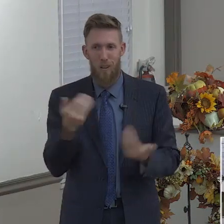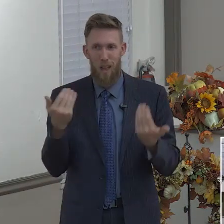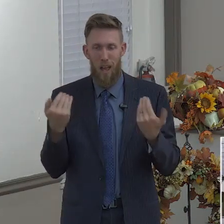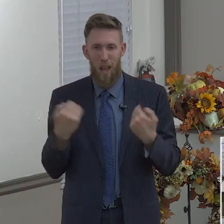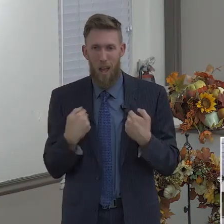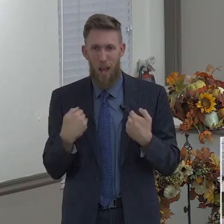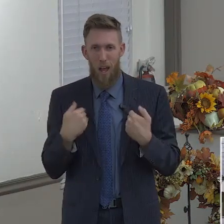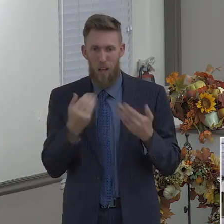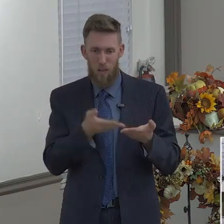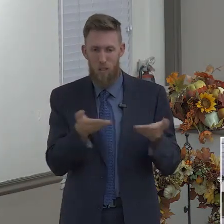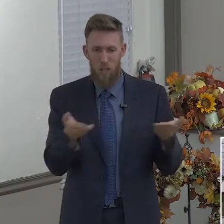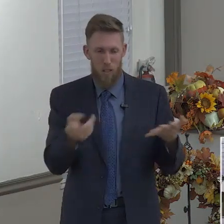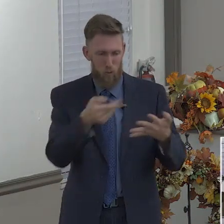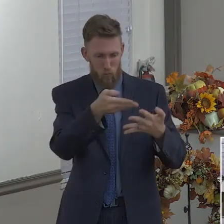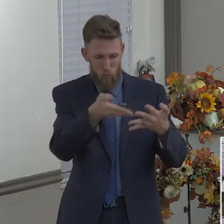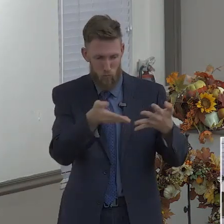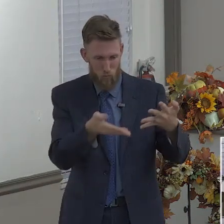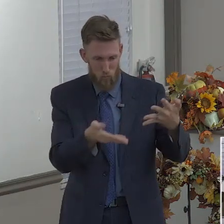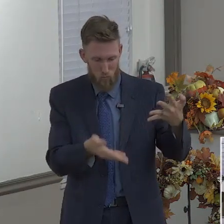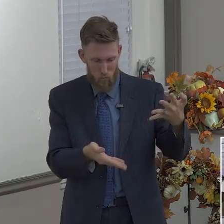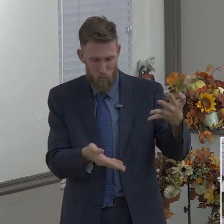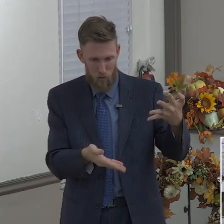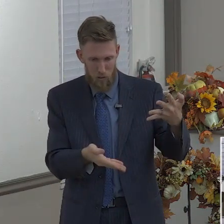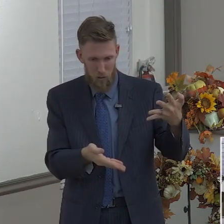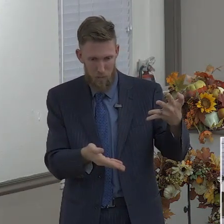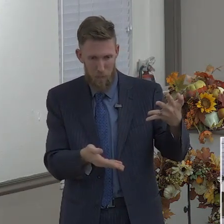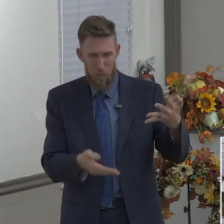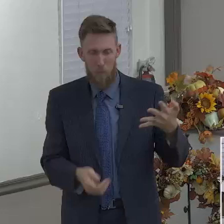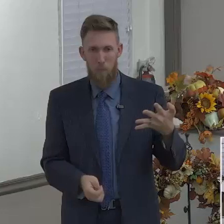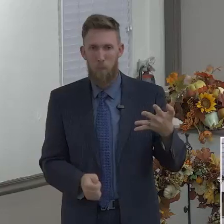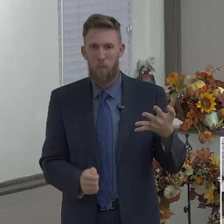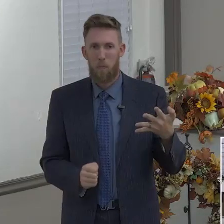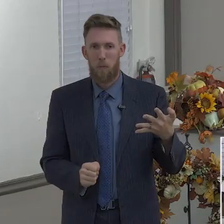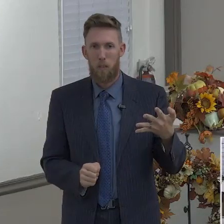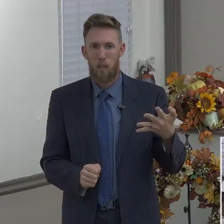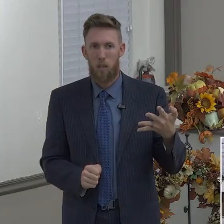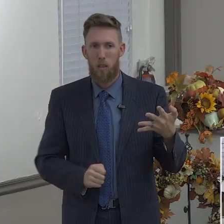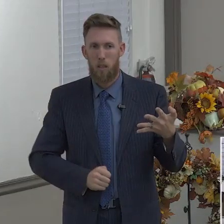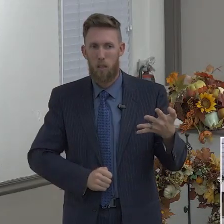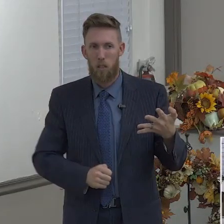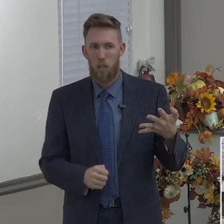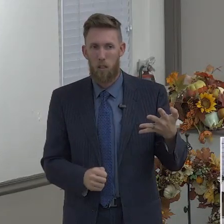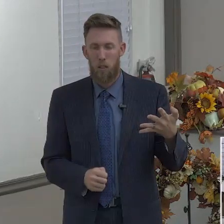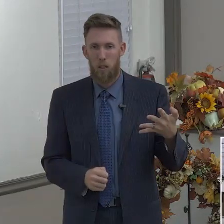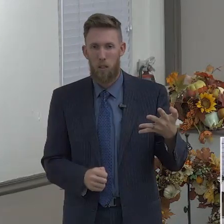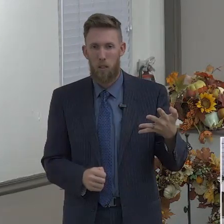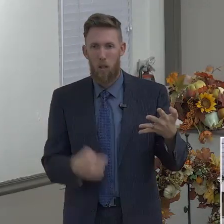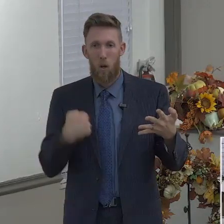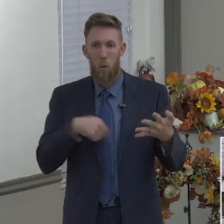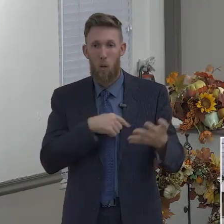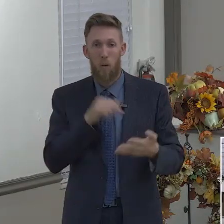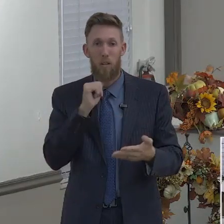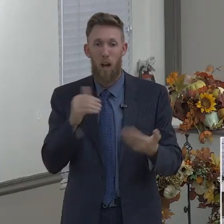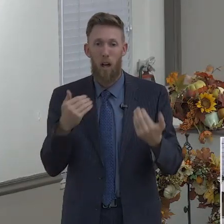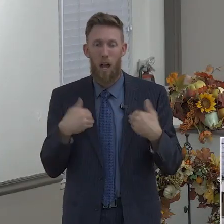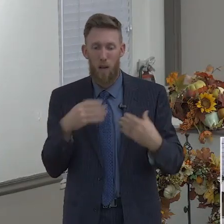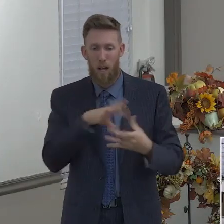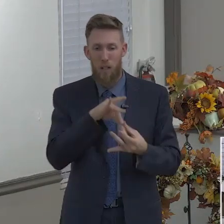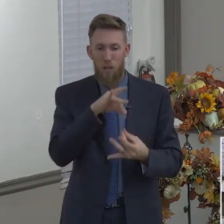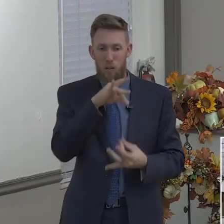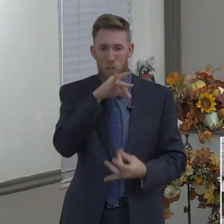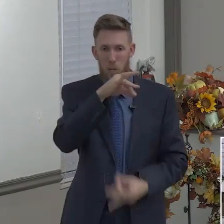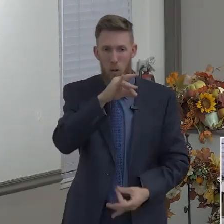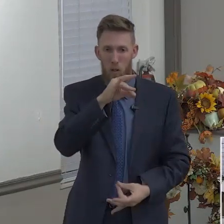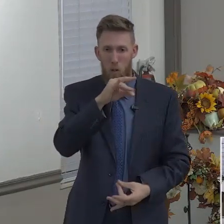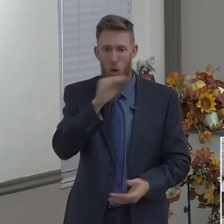Let's see here, I lost my thought. So if you don't have these things, we will not have a spiritual perception. And so